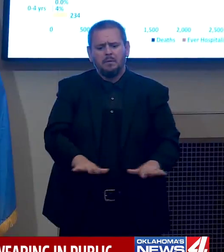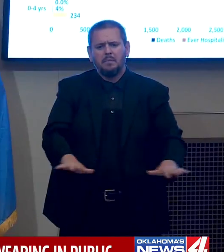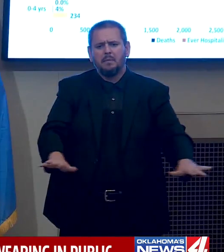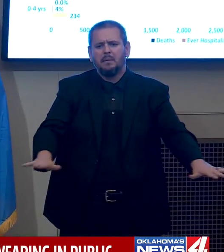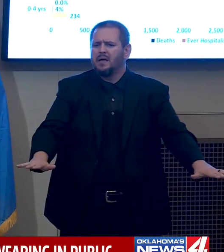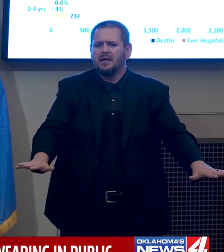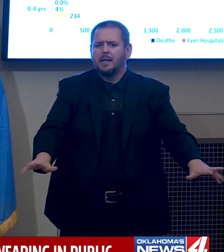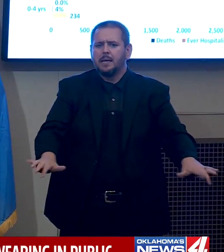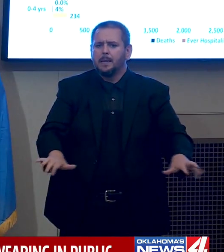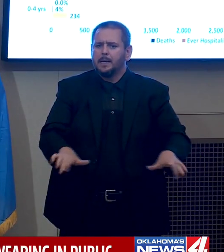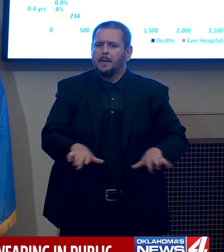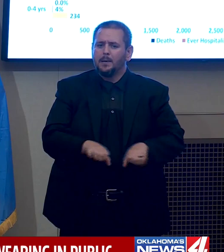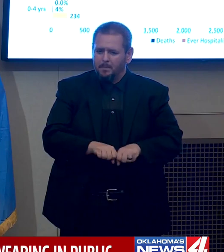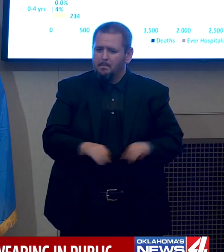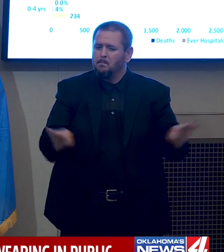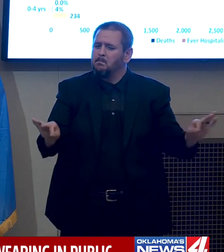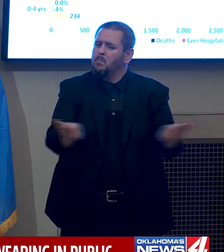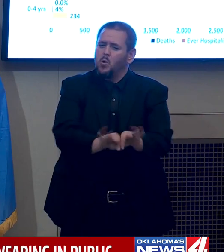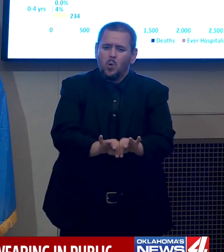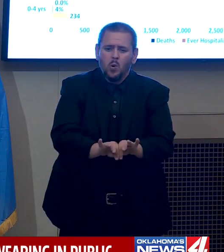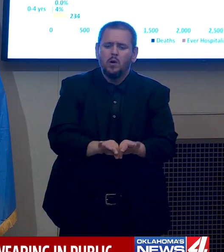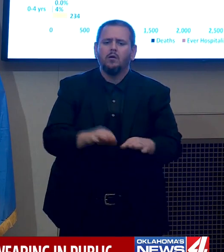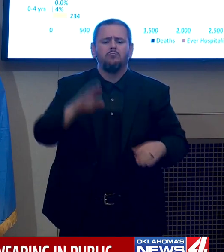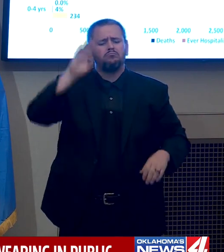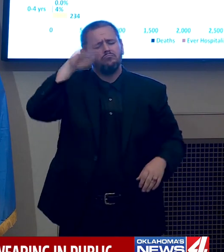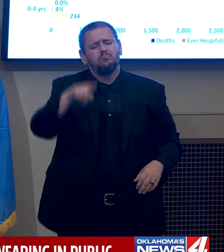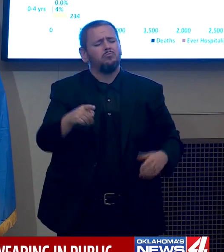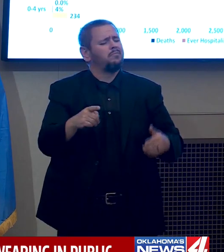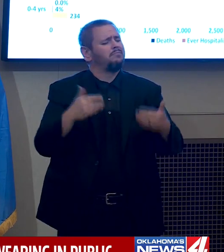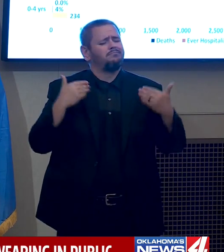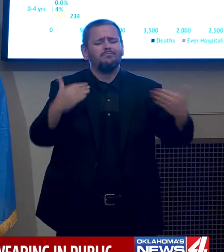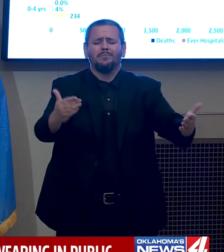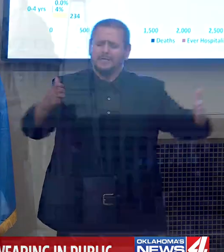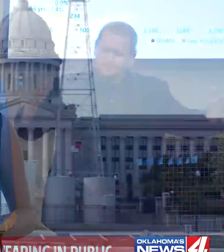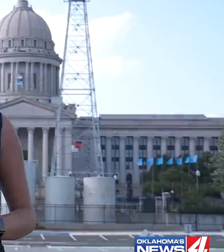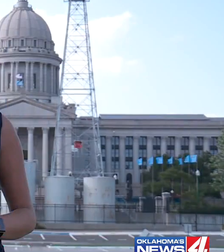As we celebrate our nation's freedoms, we ask you to please wear a mask.